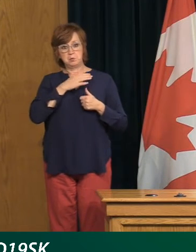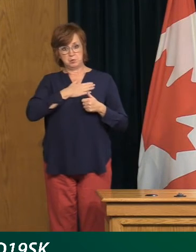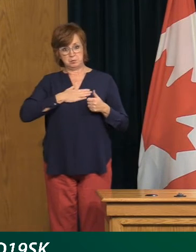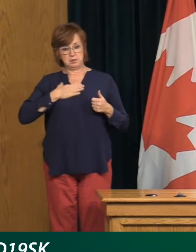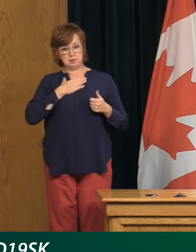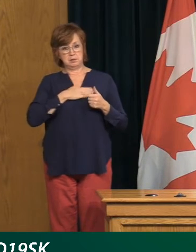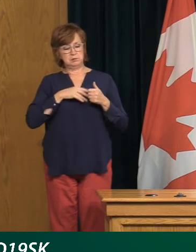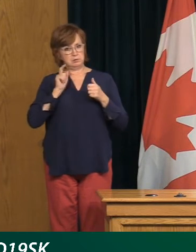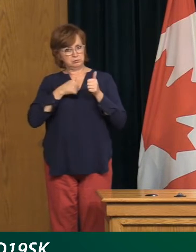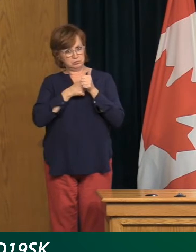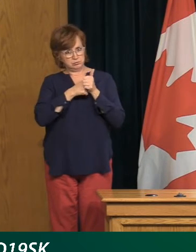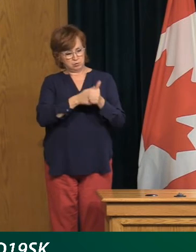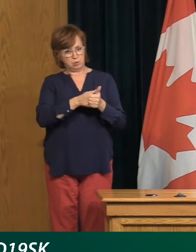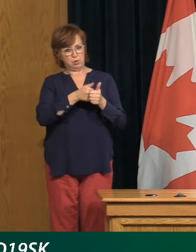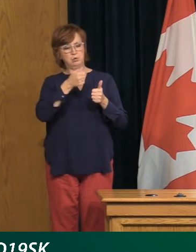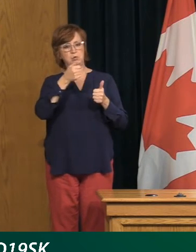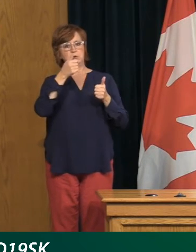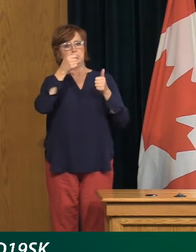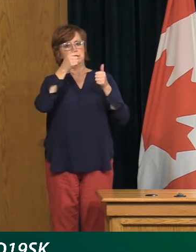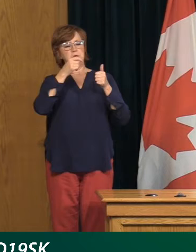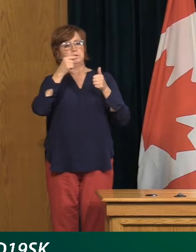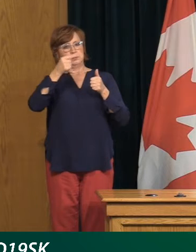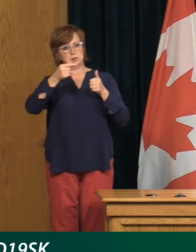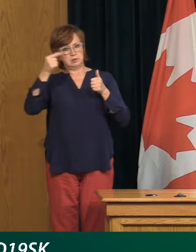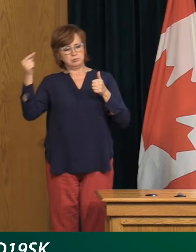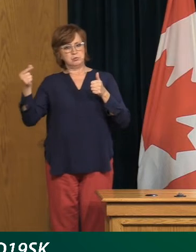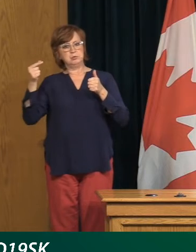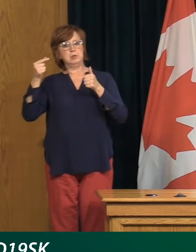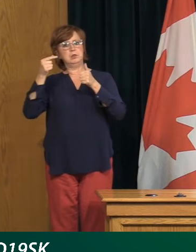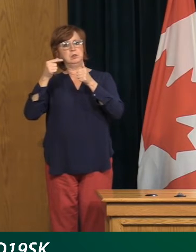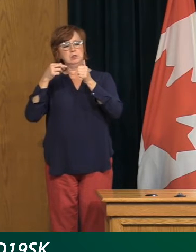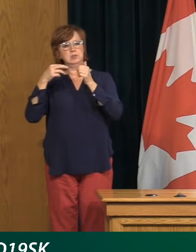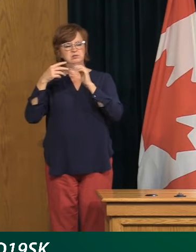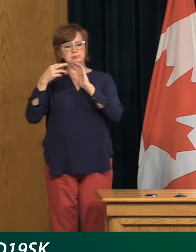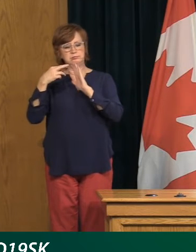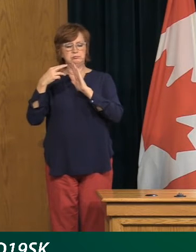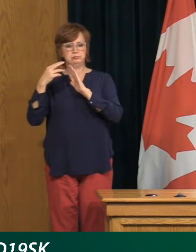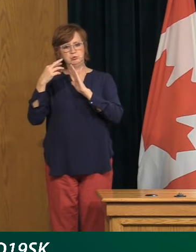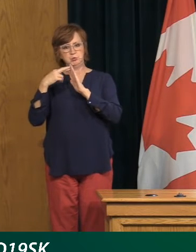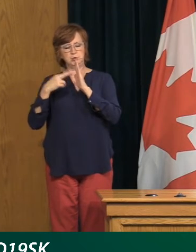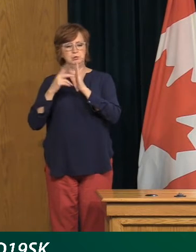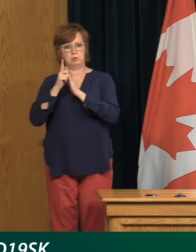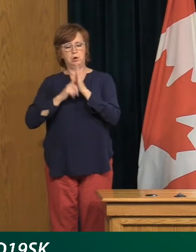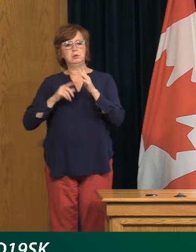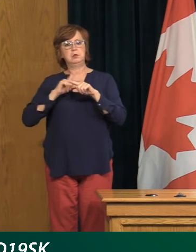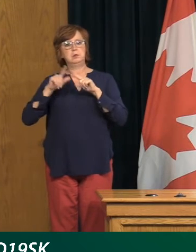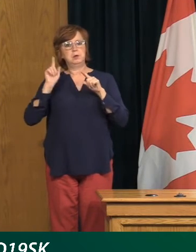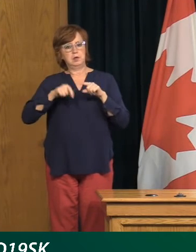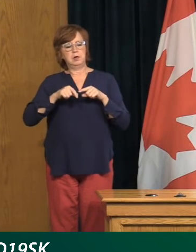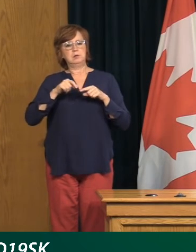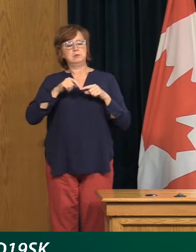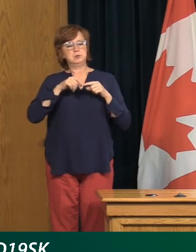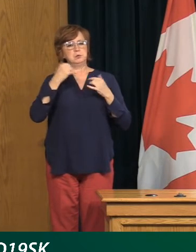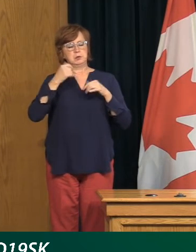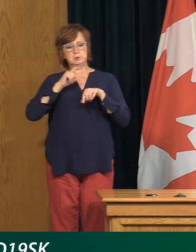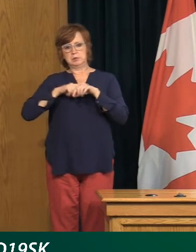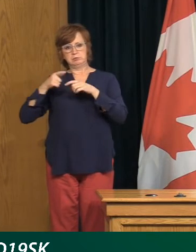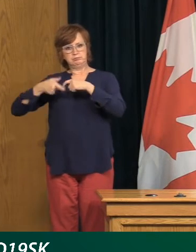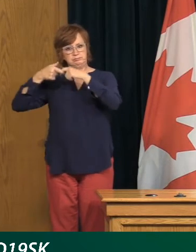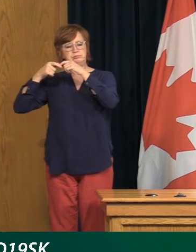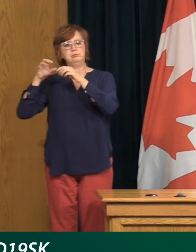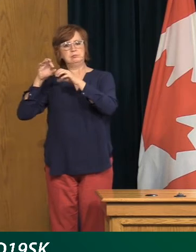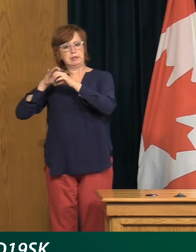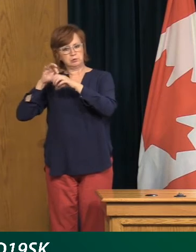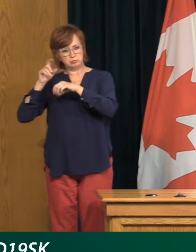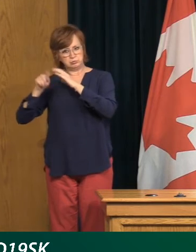accordance with spokesperson guidance during the election-writ period, the Chief Medical Health Officer and the Saskatchewan Health Authority will provide only technical